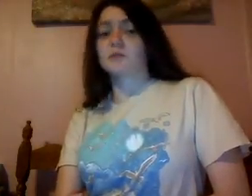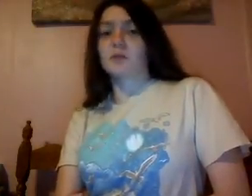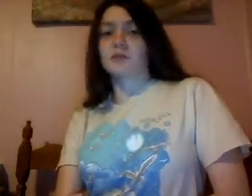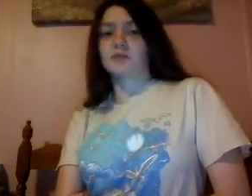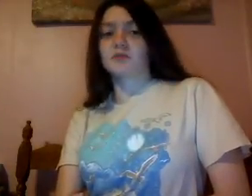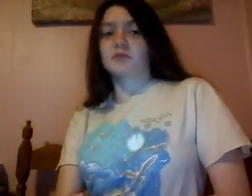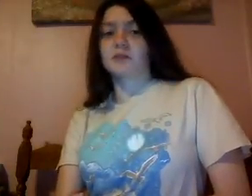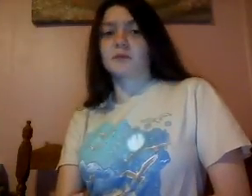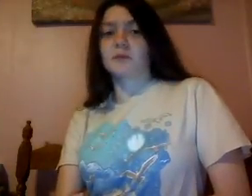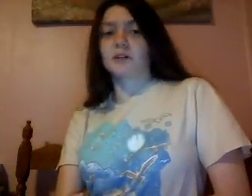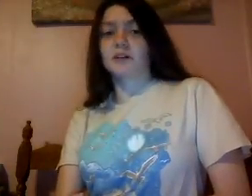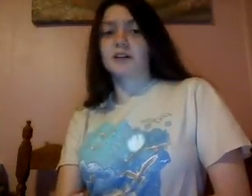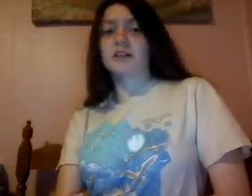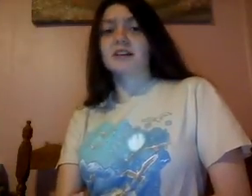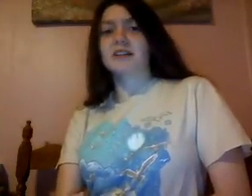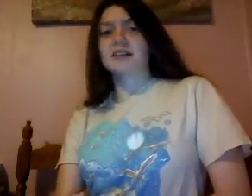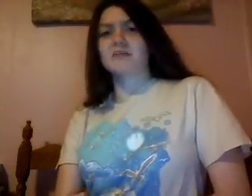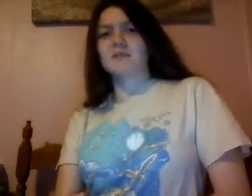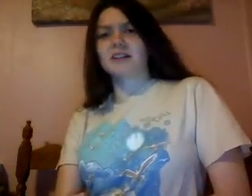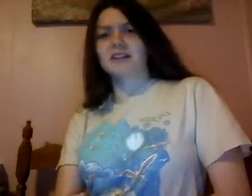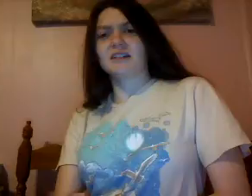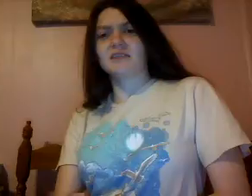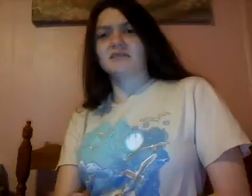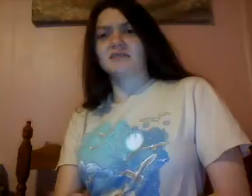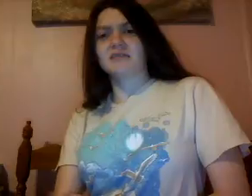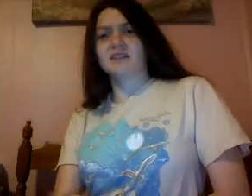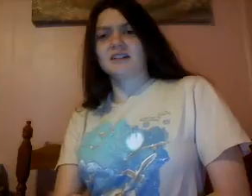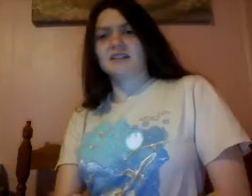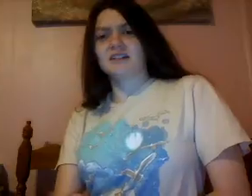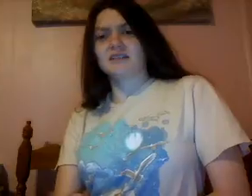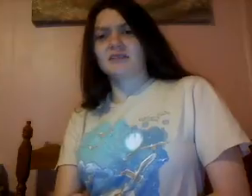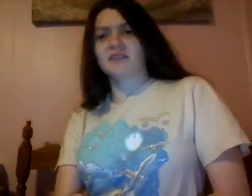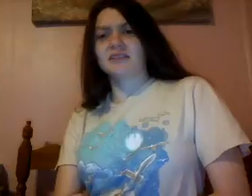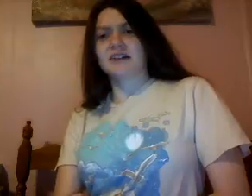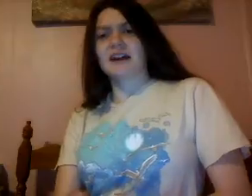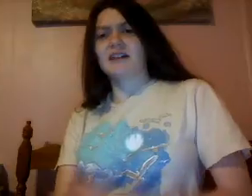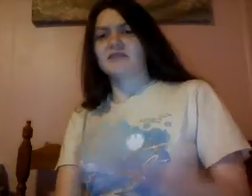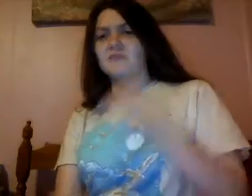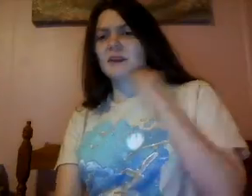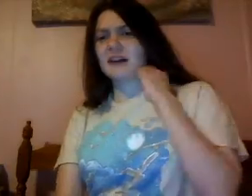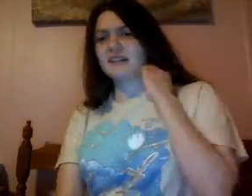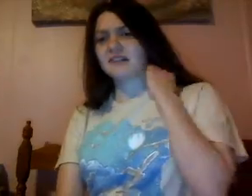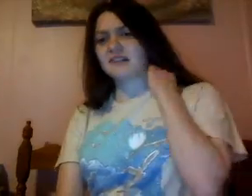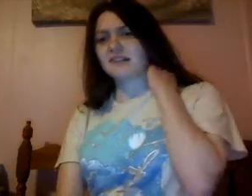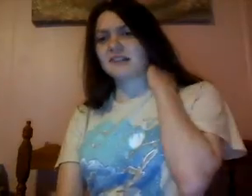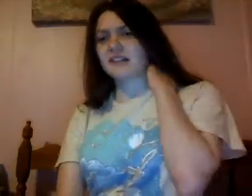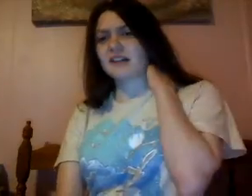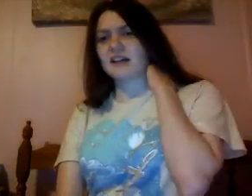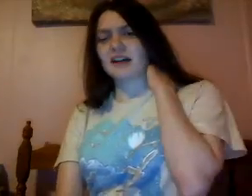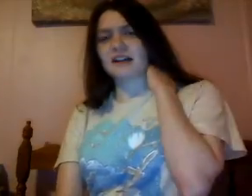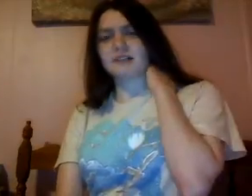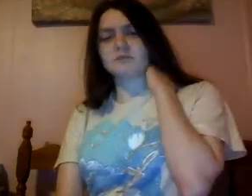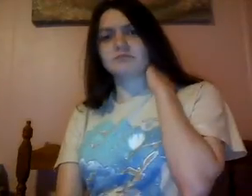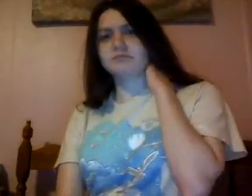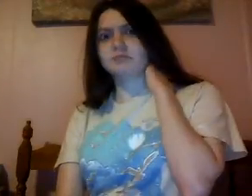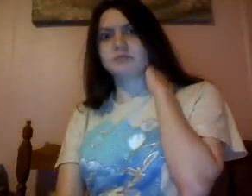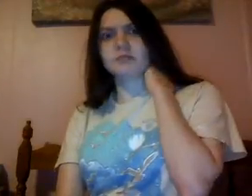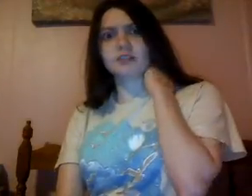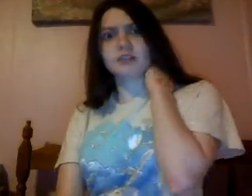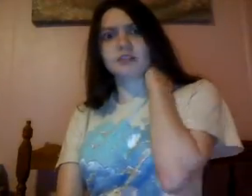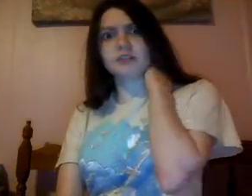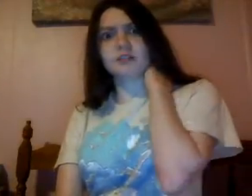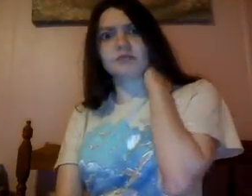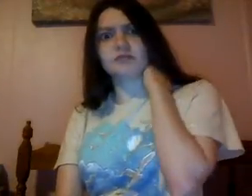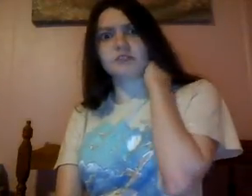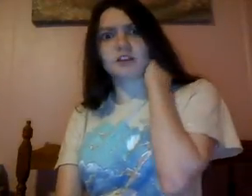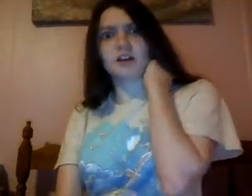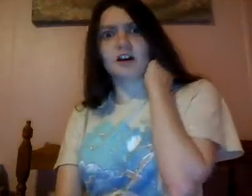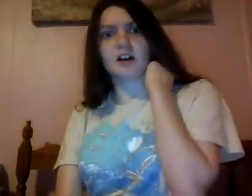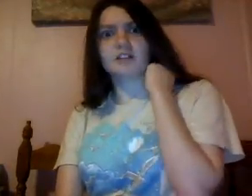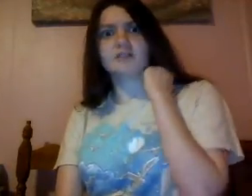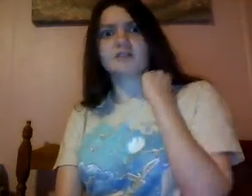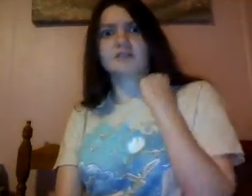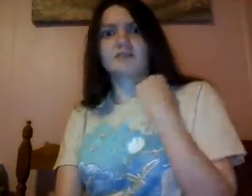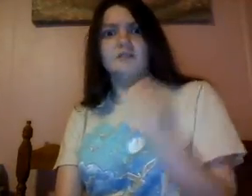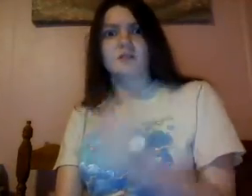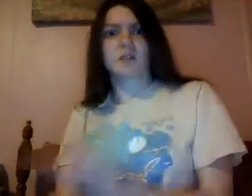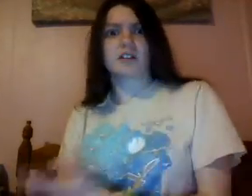both for my book. Speaking of falling out of patterns, I completely forgot Twitter.